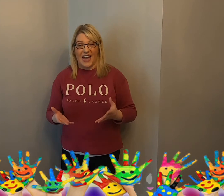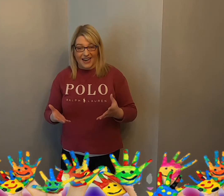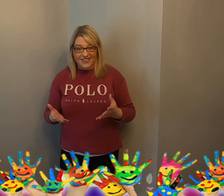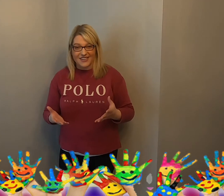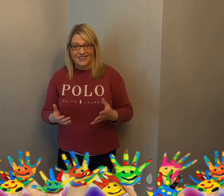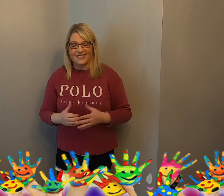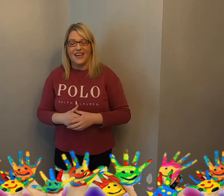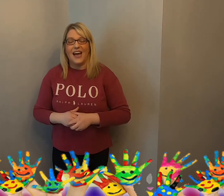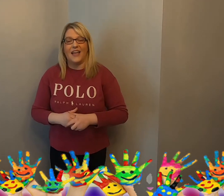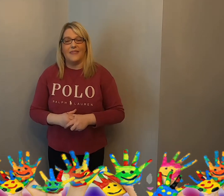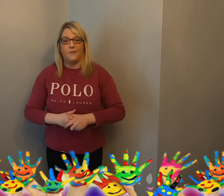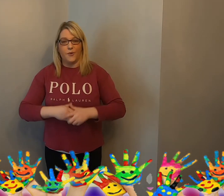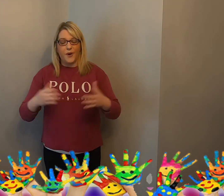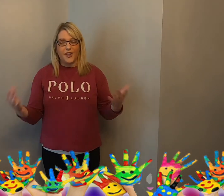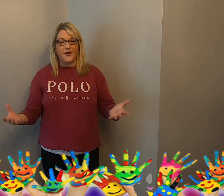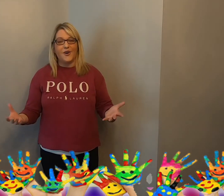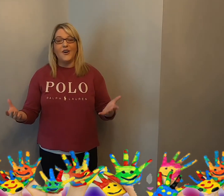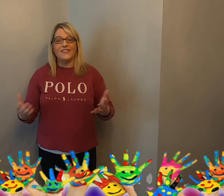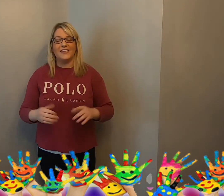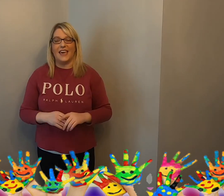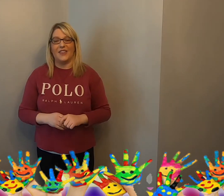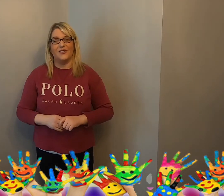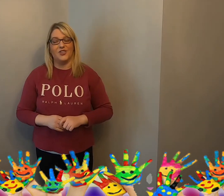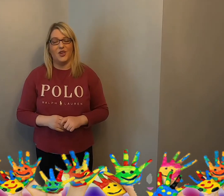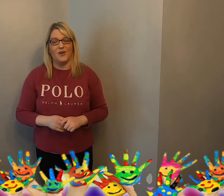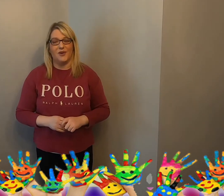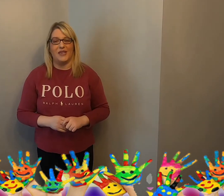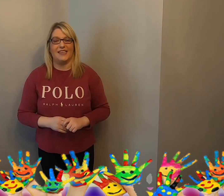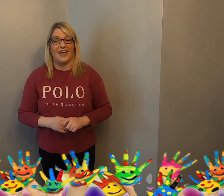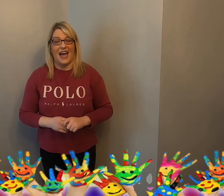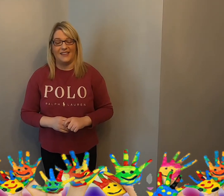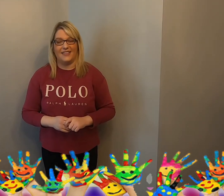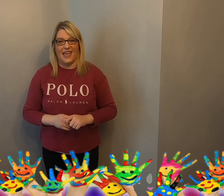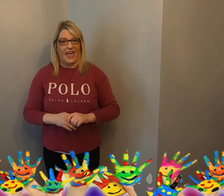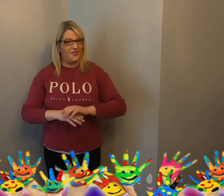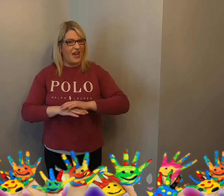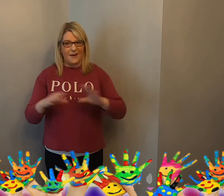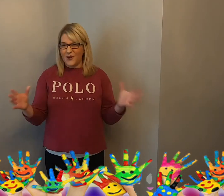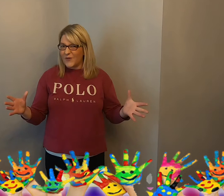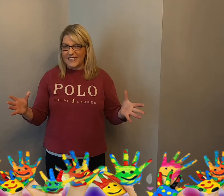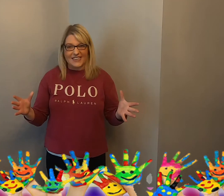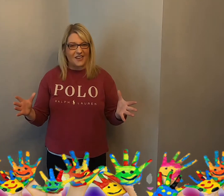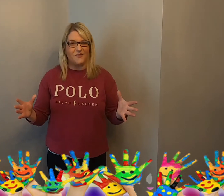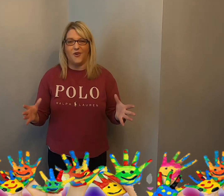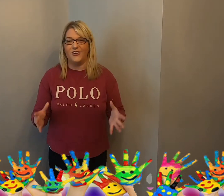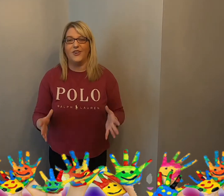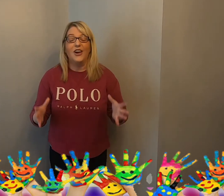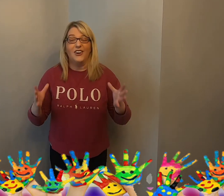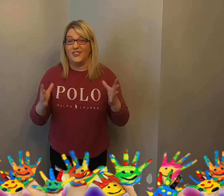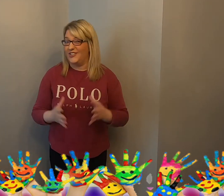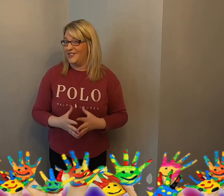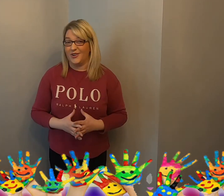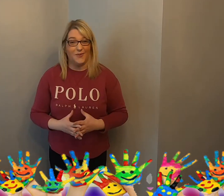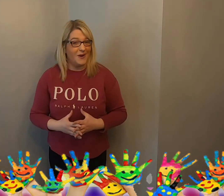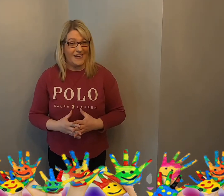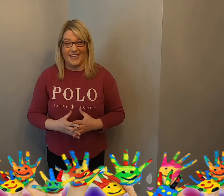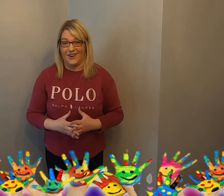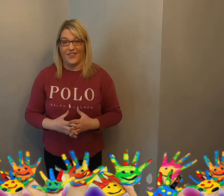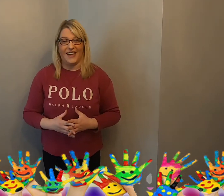actions and then we'll put it all together to the music at the end. Now, I'm not going to sing it for you because you don't want to hear that,